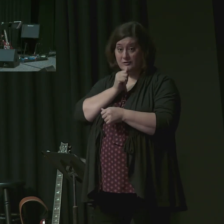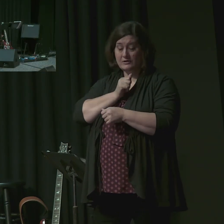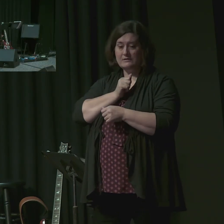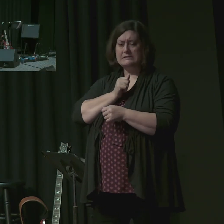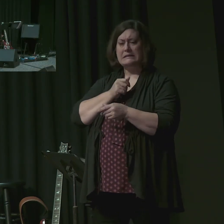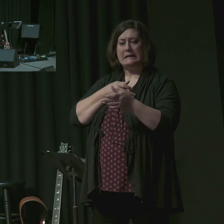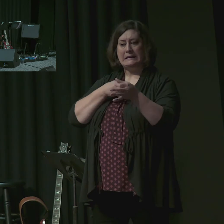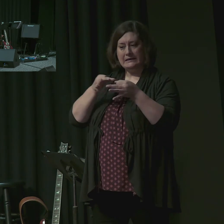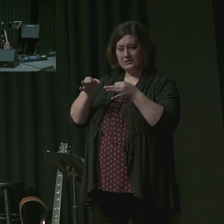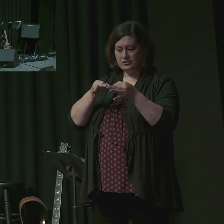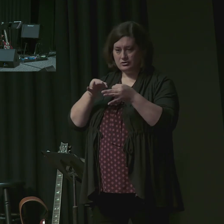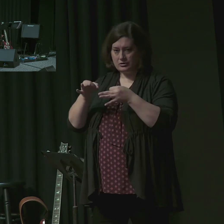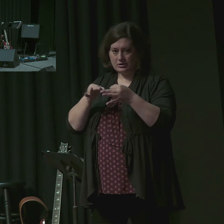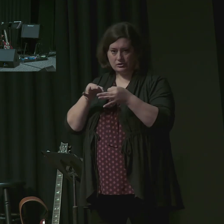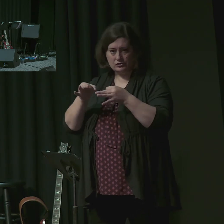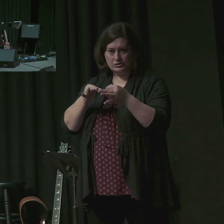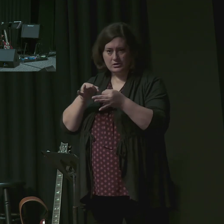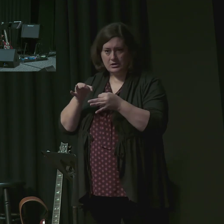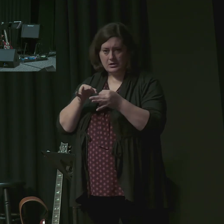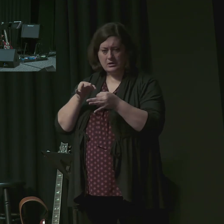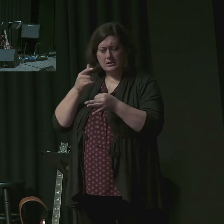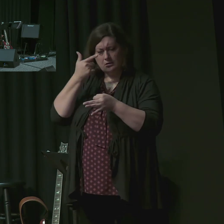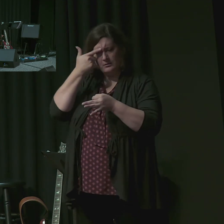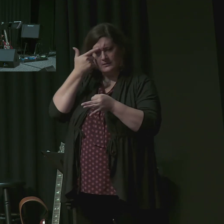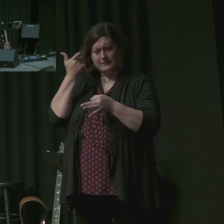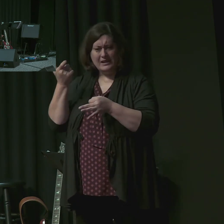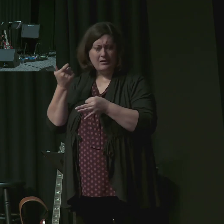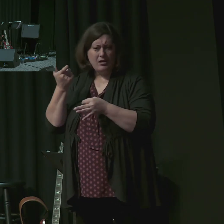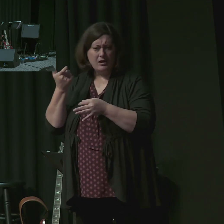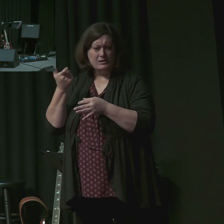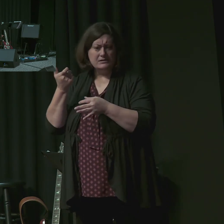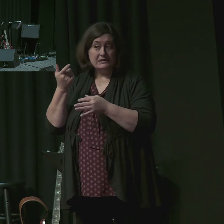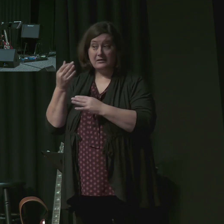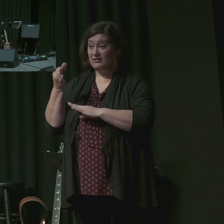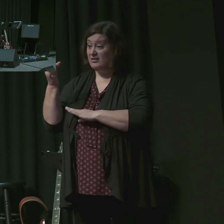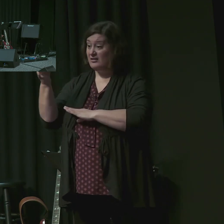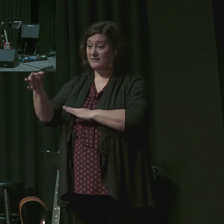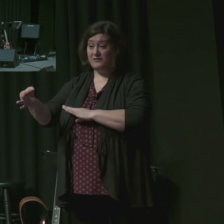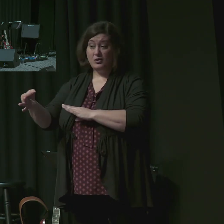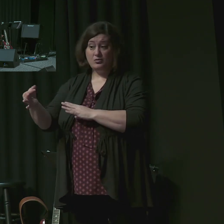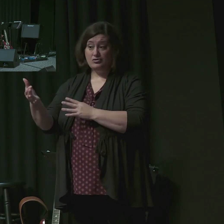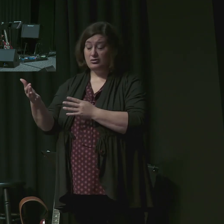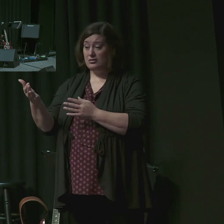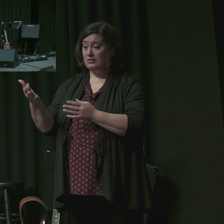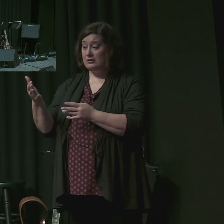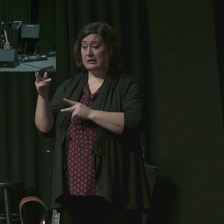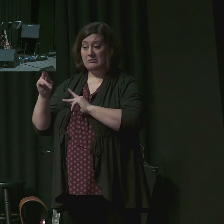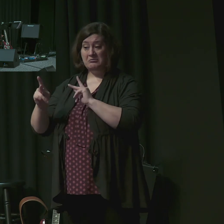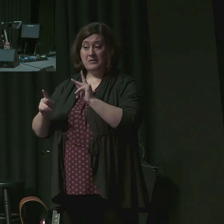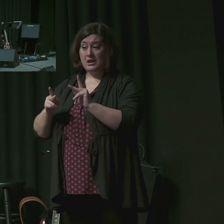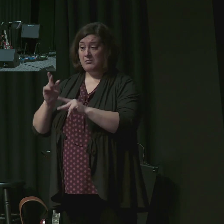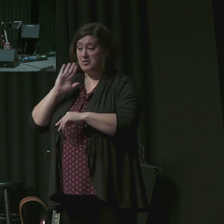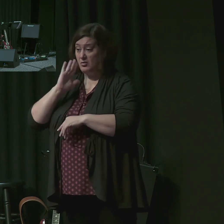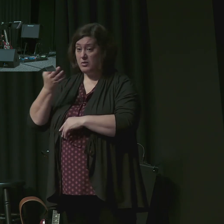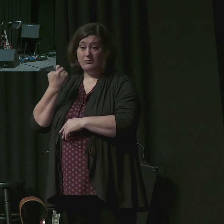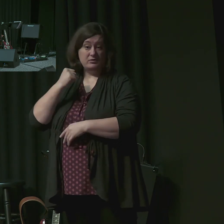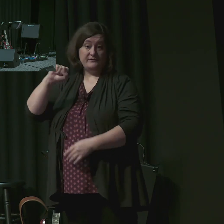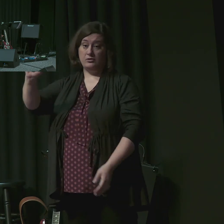patience and instruction because there is a time coming when people simply won't have it.